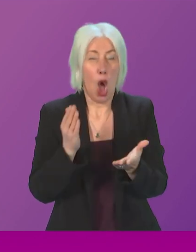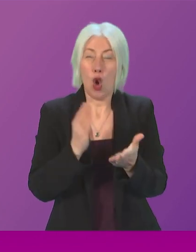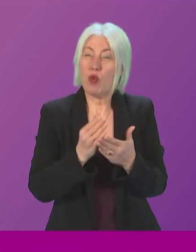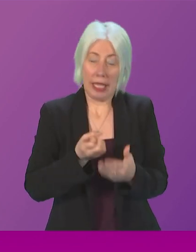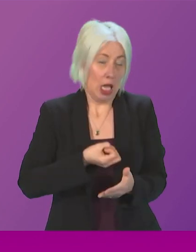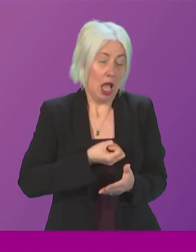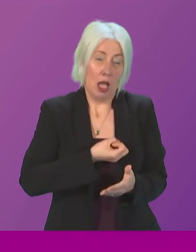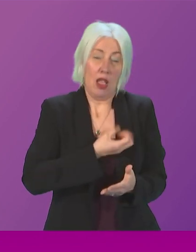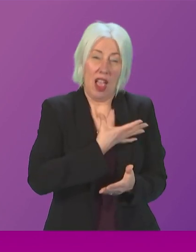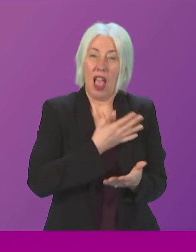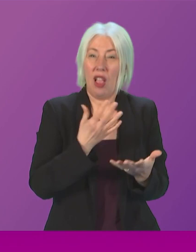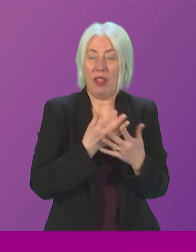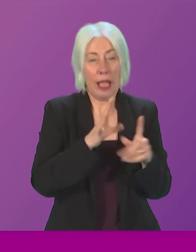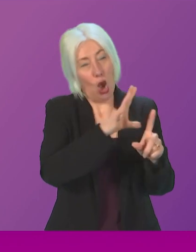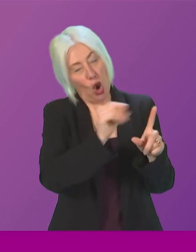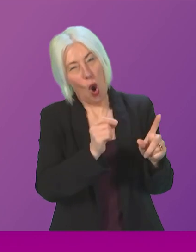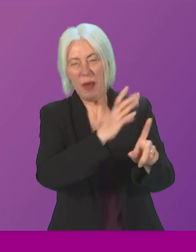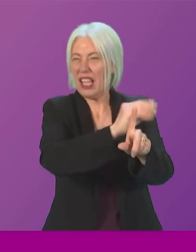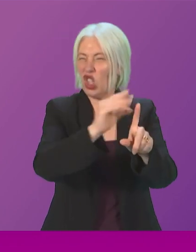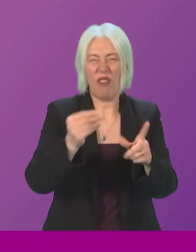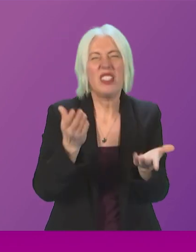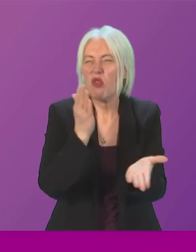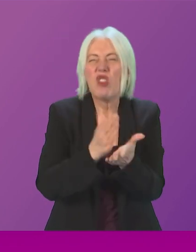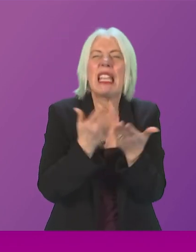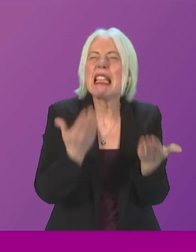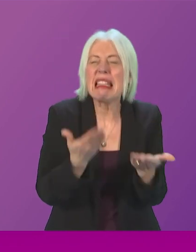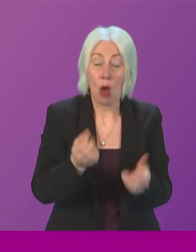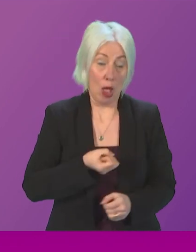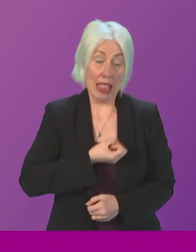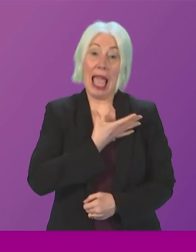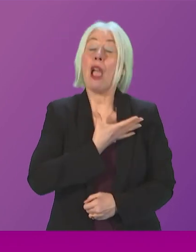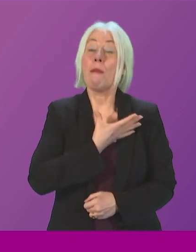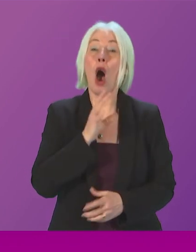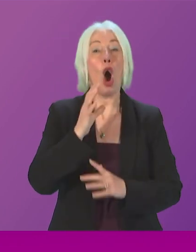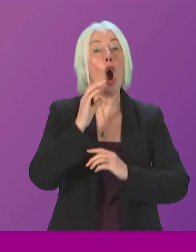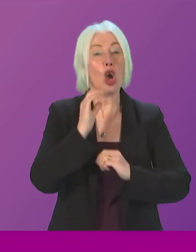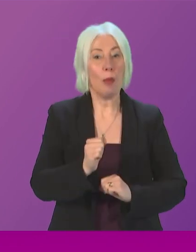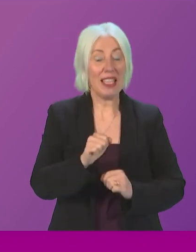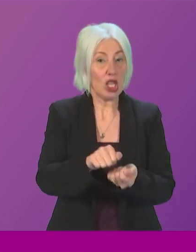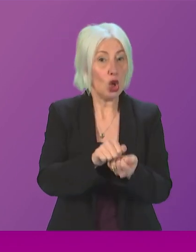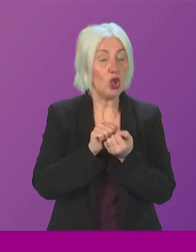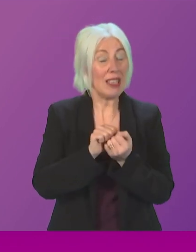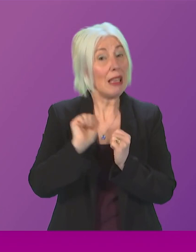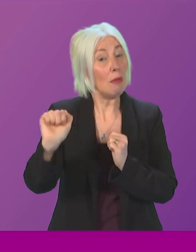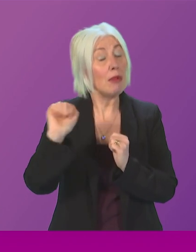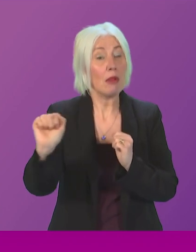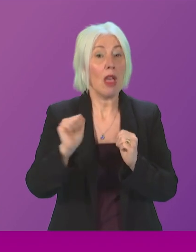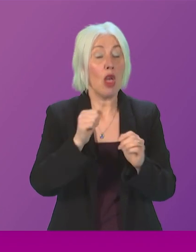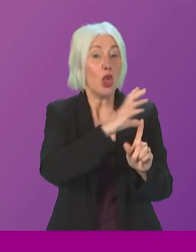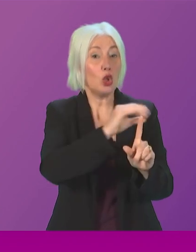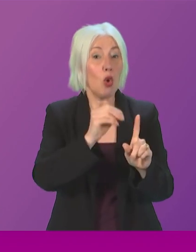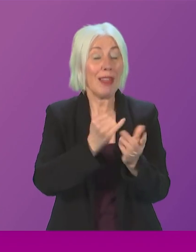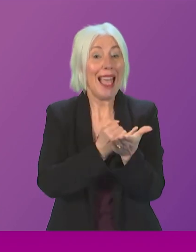Tribute Act. Just of course last week Labour are committed to keeping Tory's anti-protest